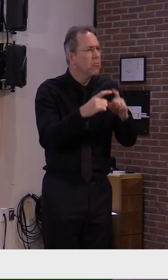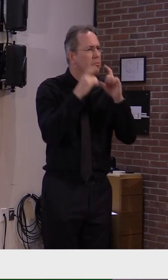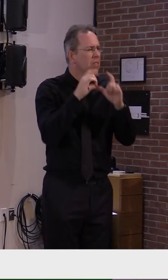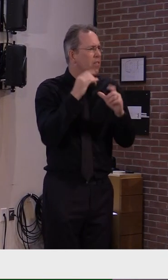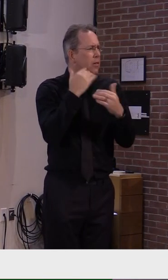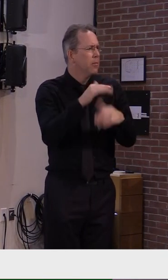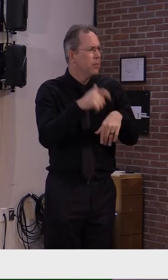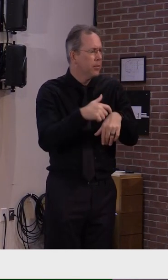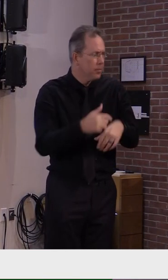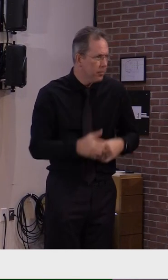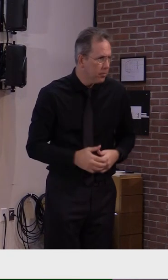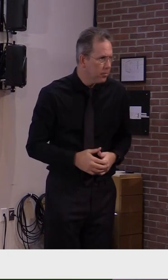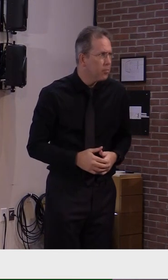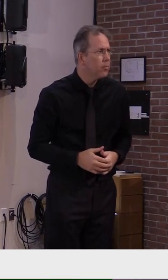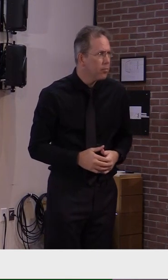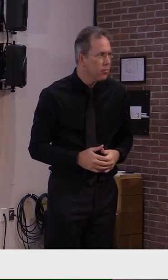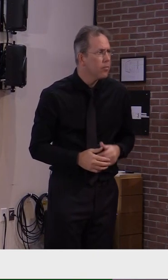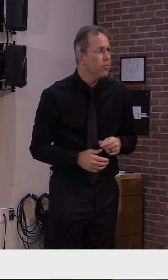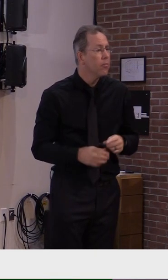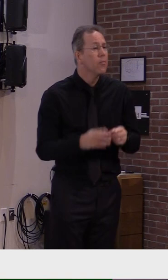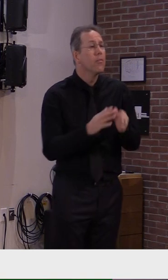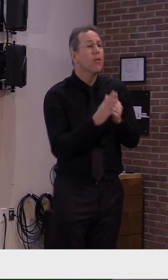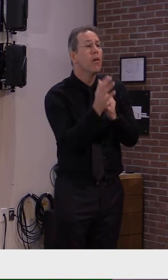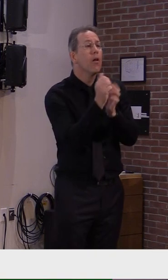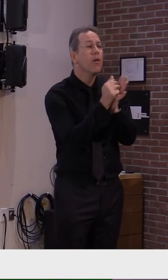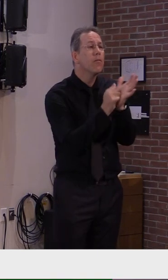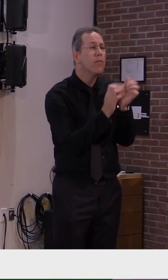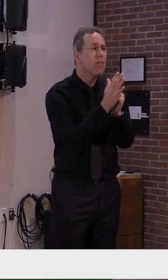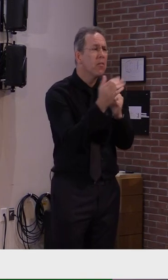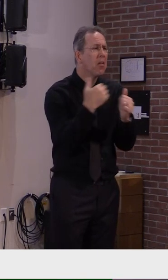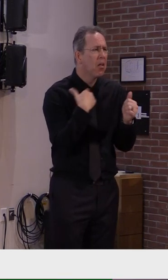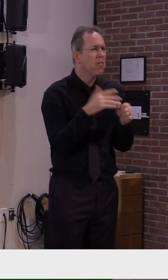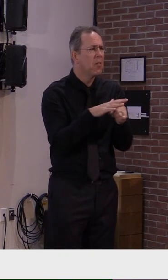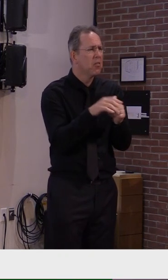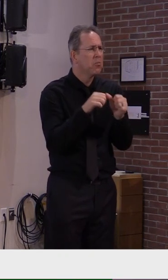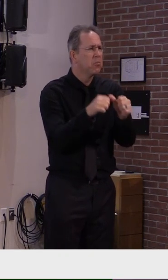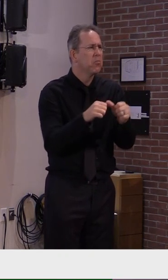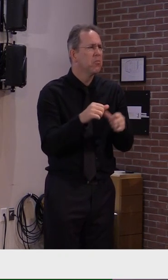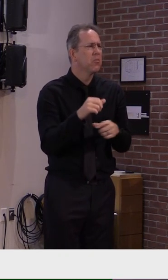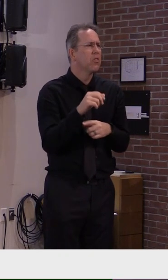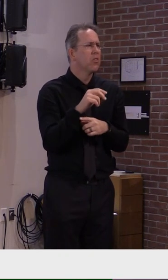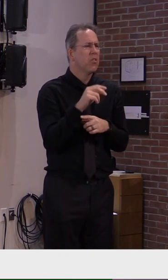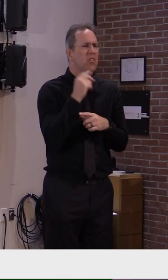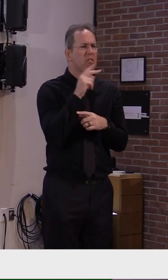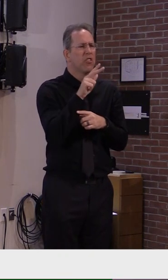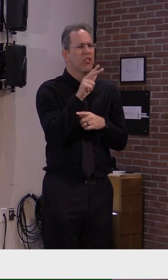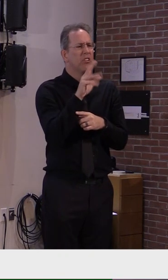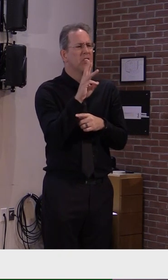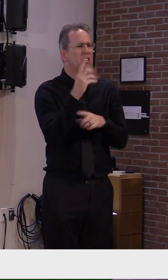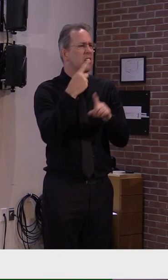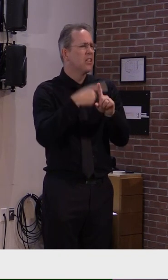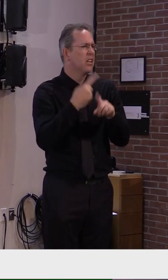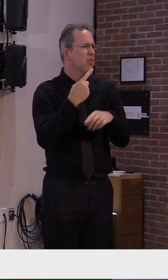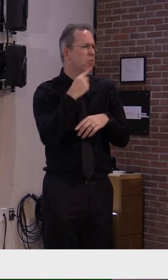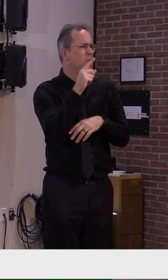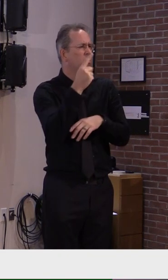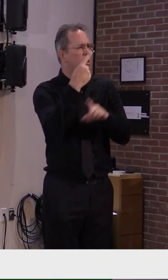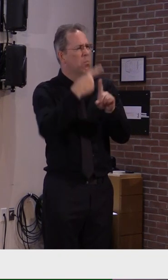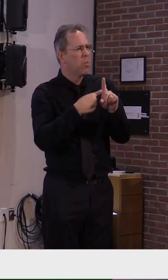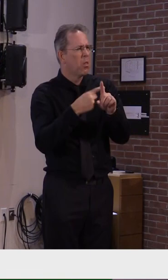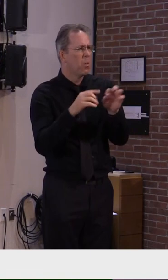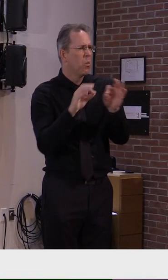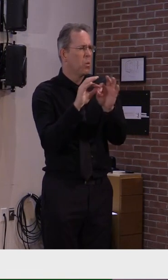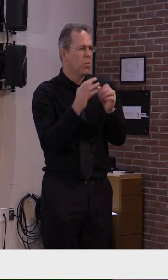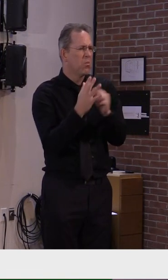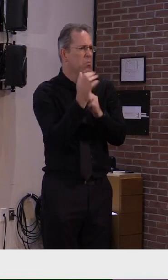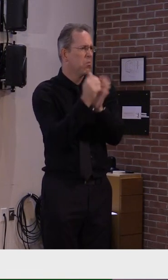us to nitrile gloves, we have 36 days to supply on hand, 5.1 million gloves, and we continue to buy both of those